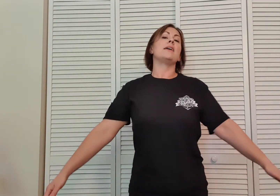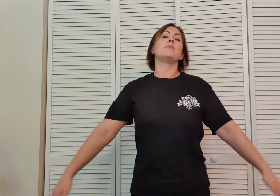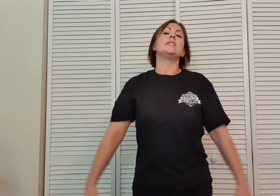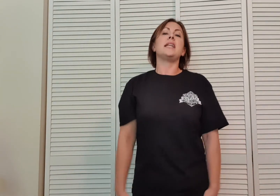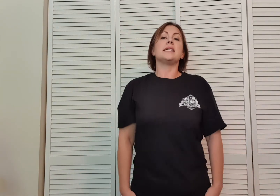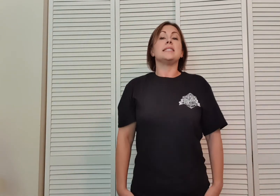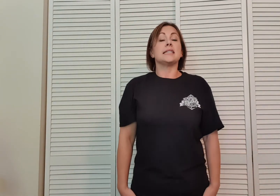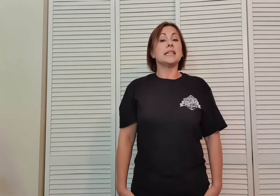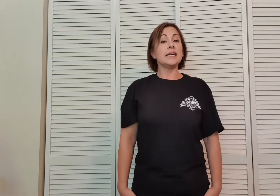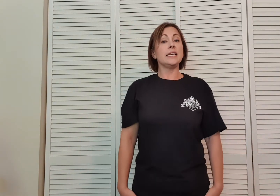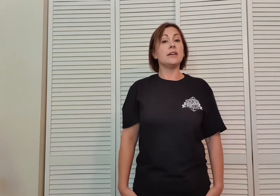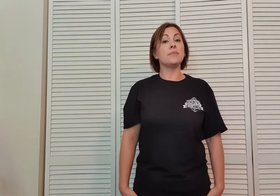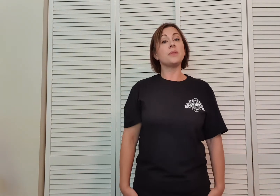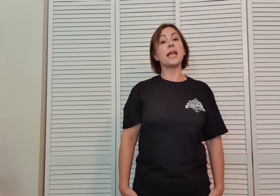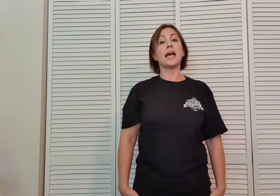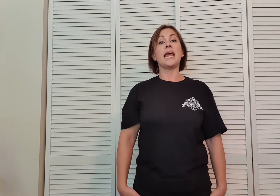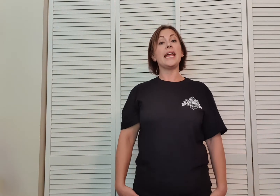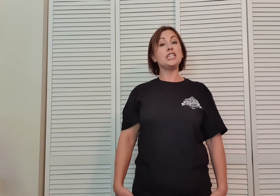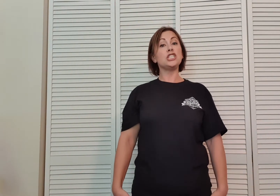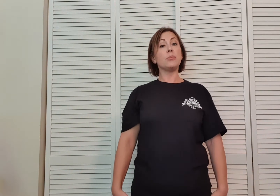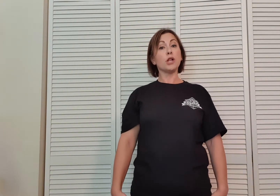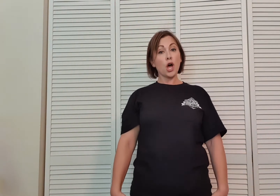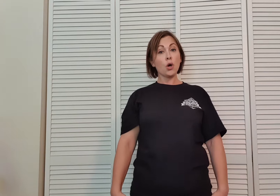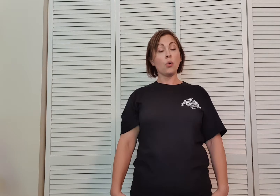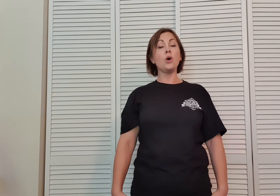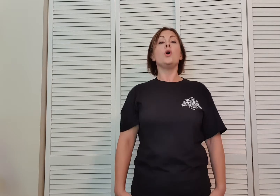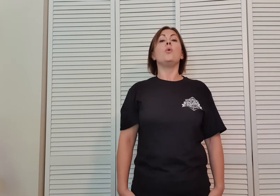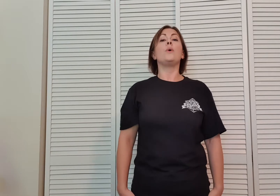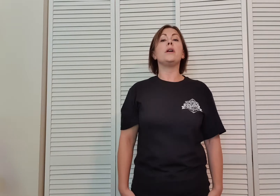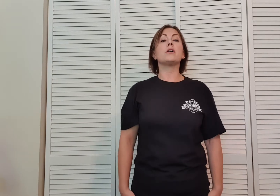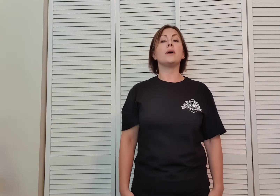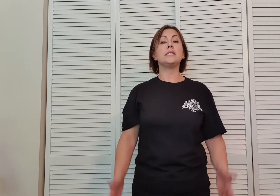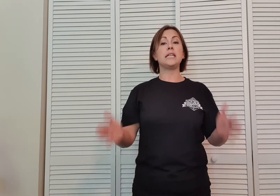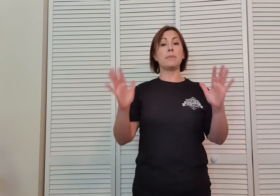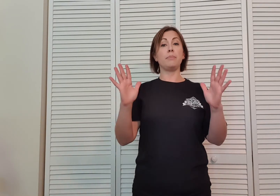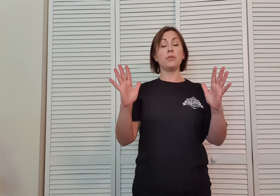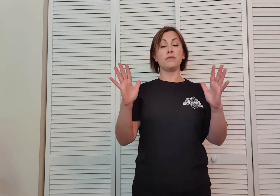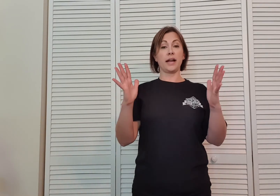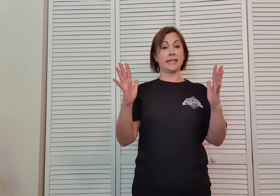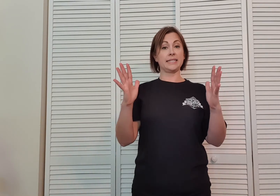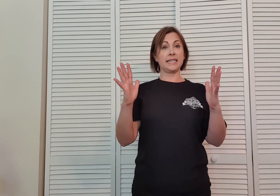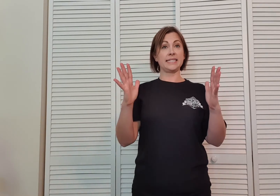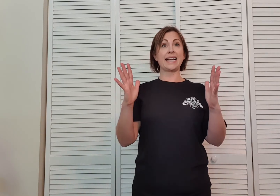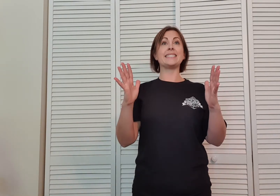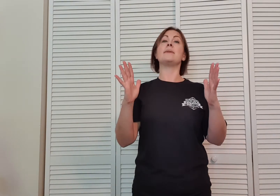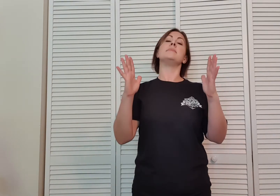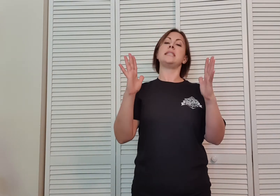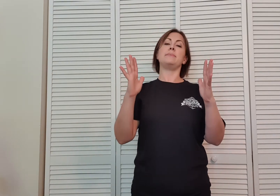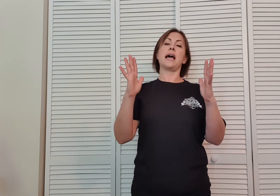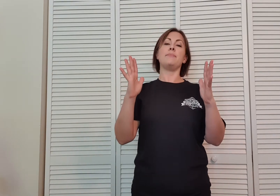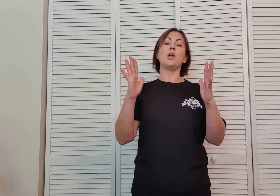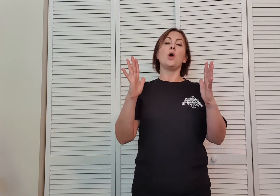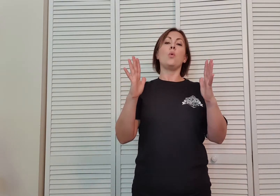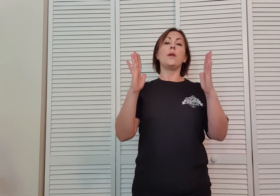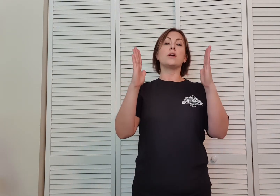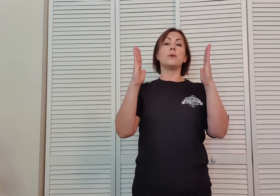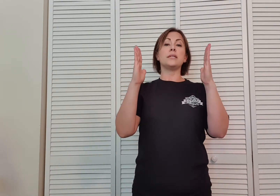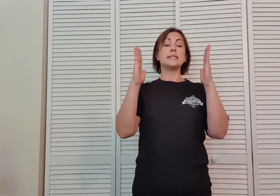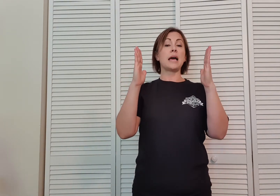we're standing nice and clean. And H double O, we are going to take both of our hands at the exact same time. We are going to slap